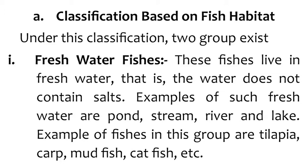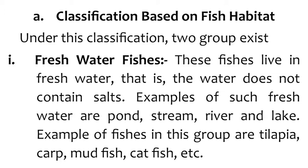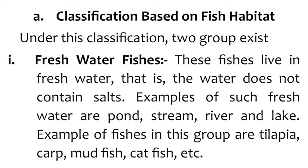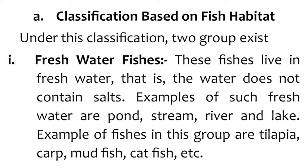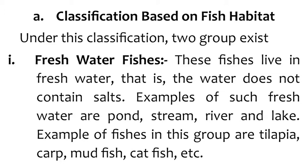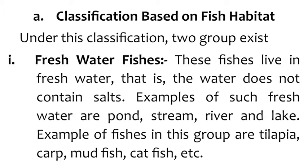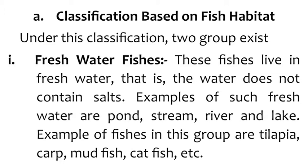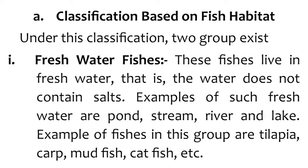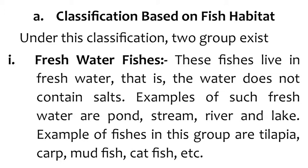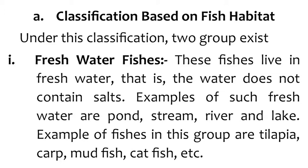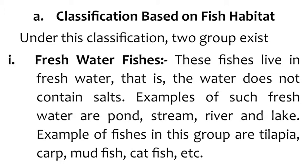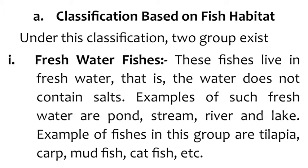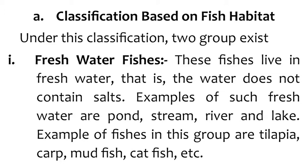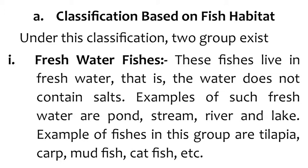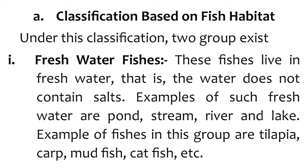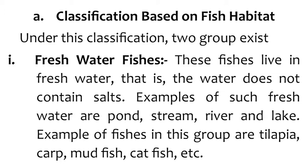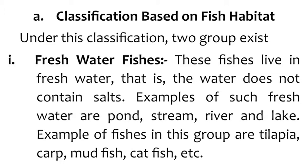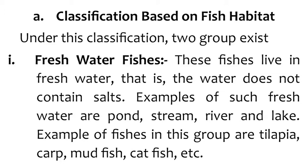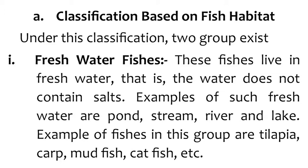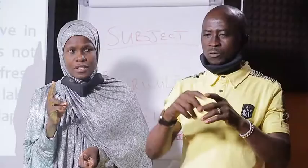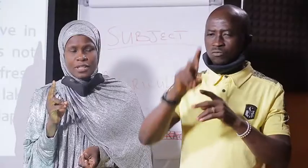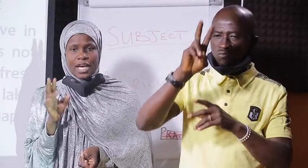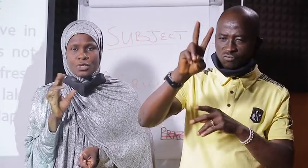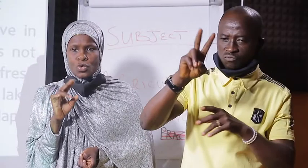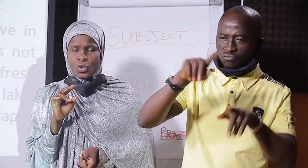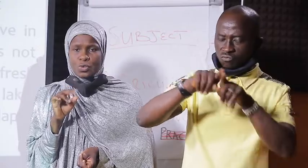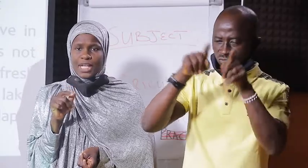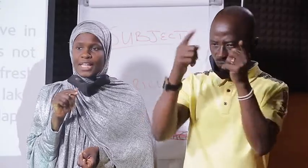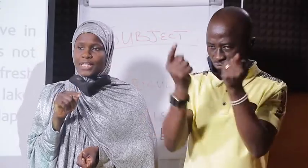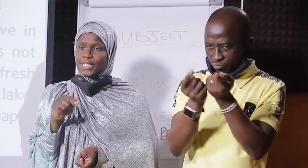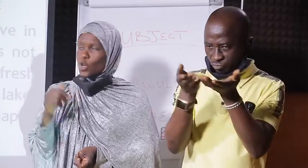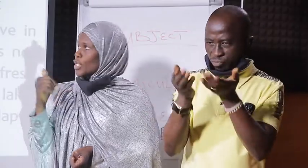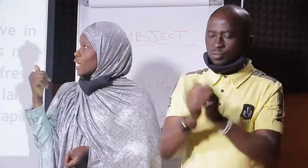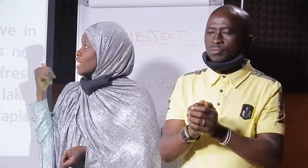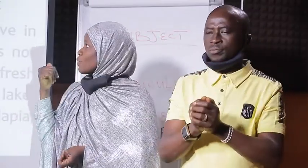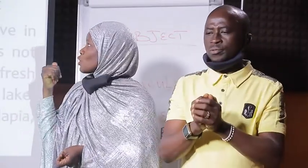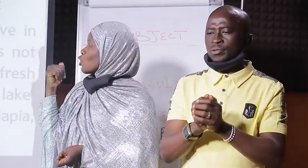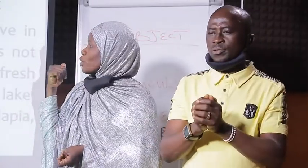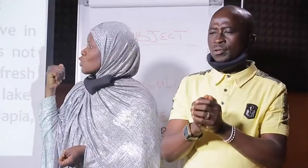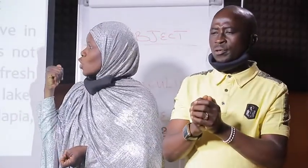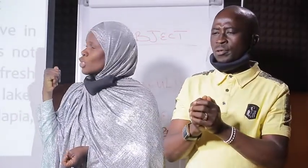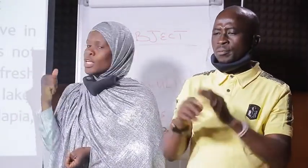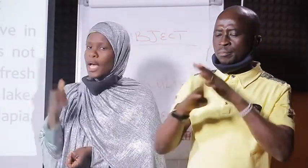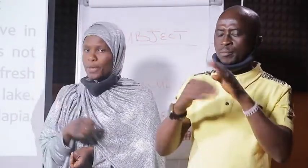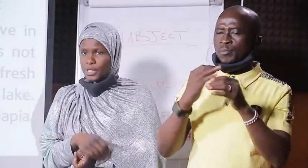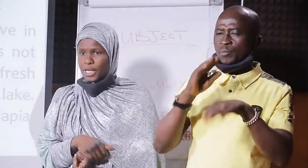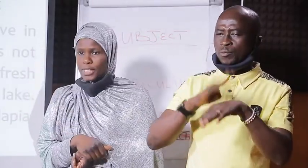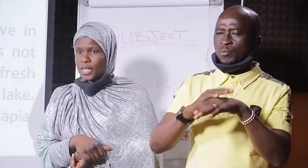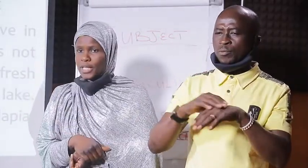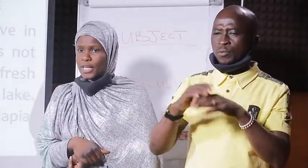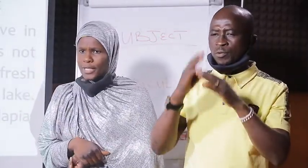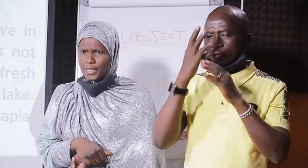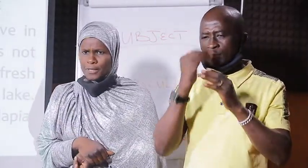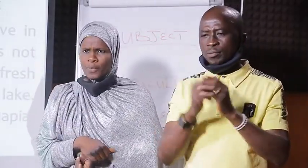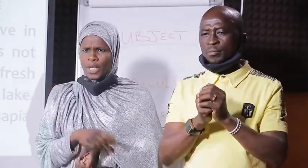Under this classification, two groups exist. There are two groups that exist under classification based on habitat.